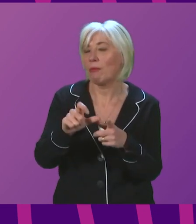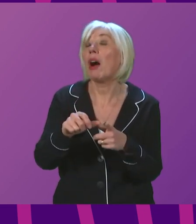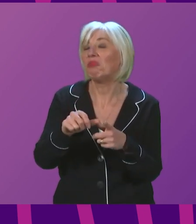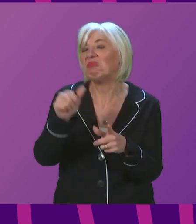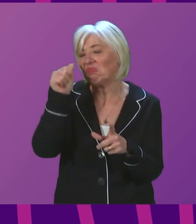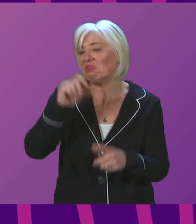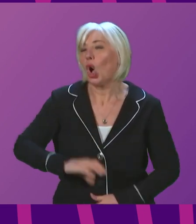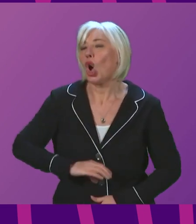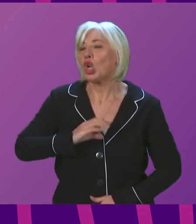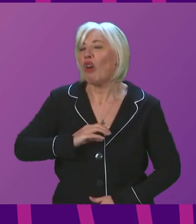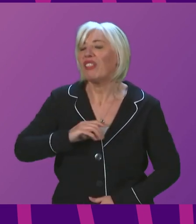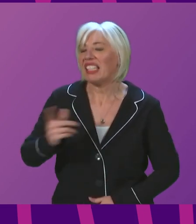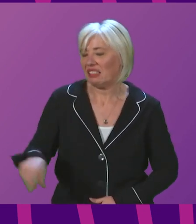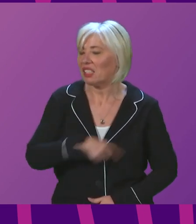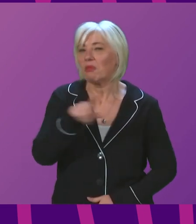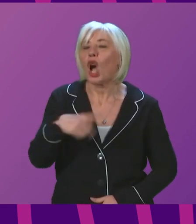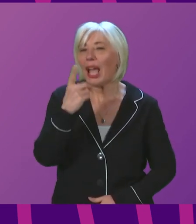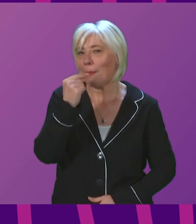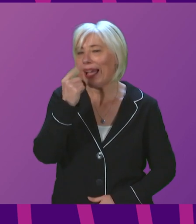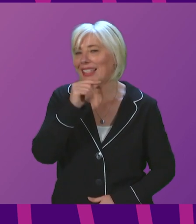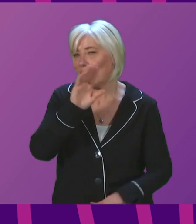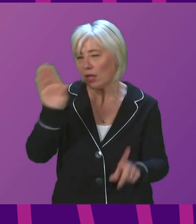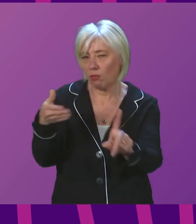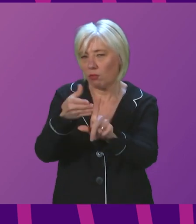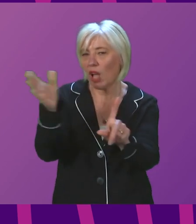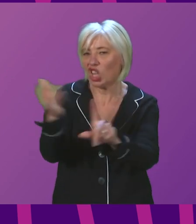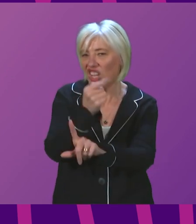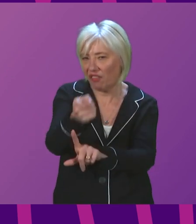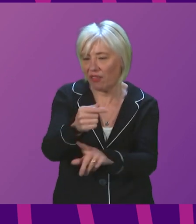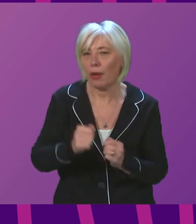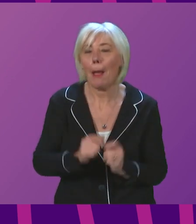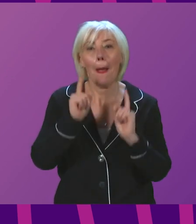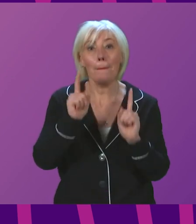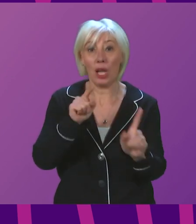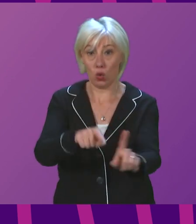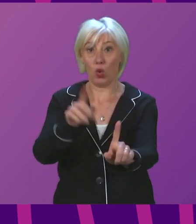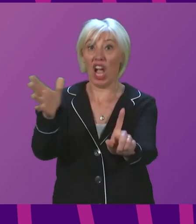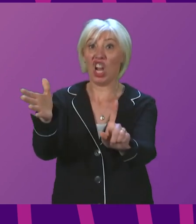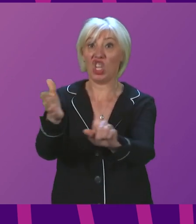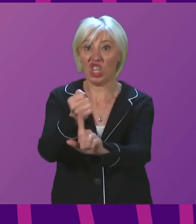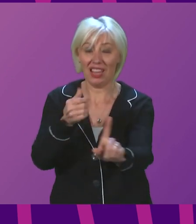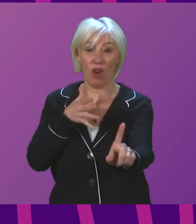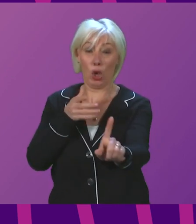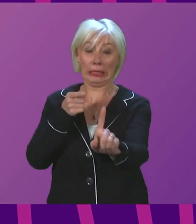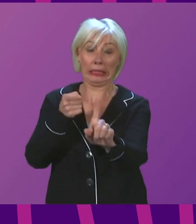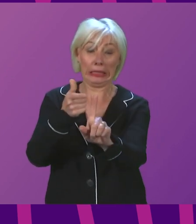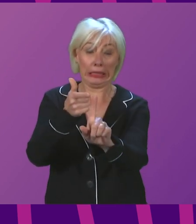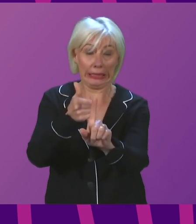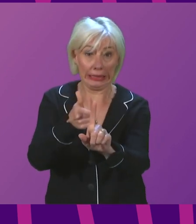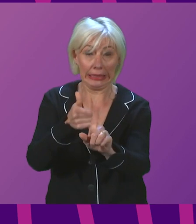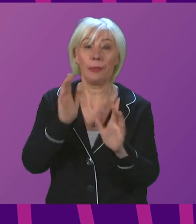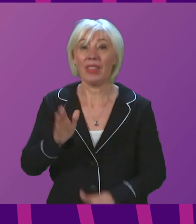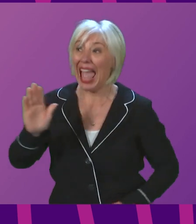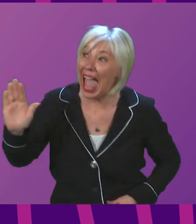we are now confident we have the capacity to meet that target. But of course, to reach it or get as close to it as possible, we need